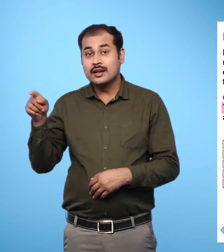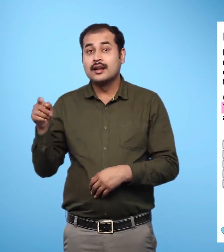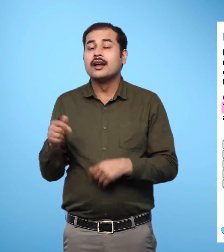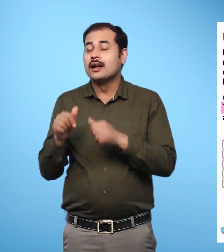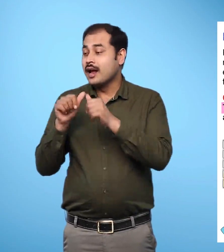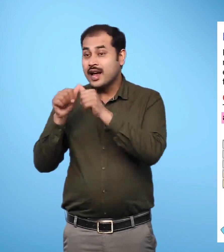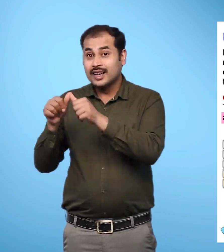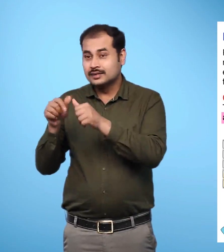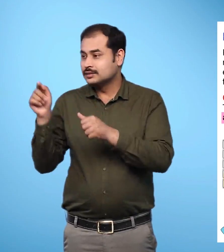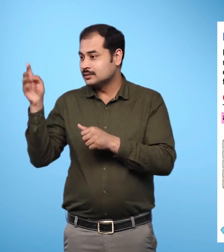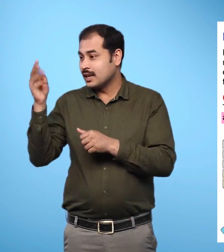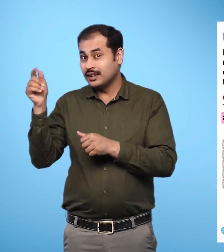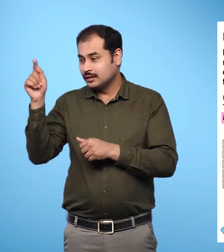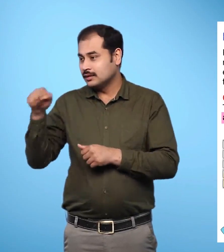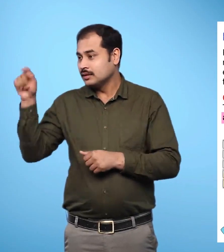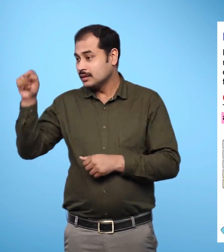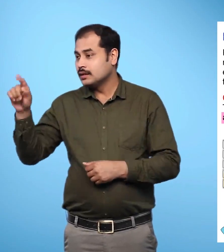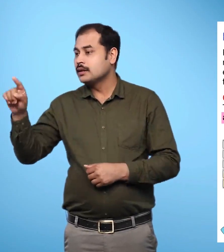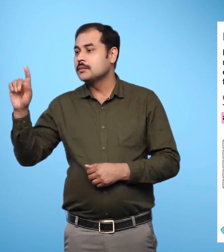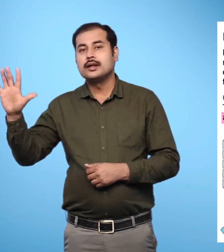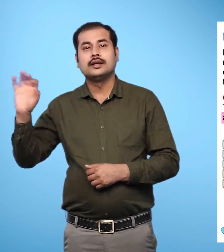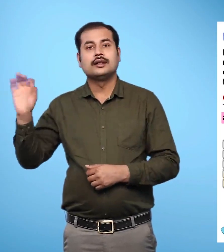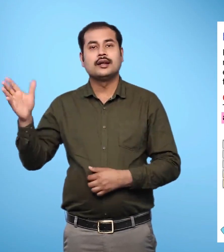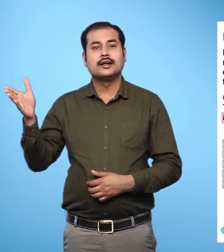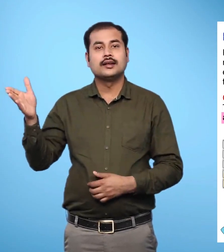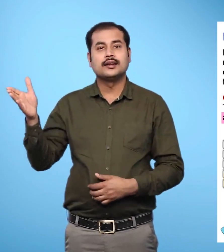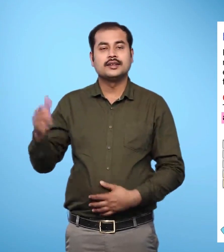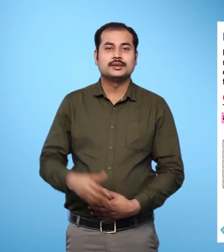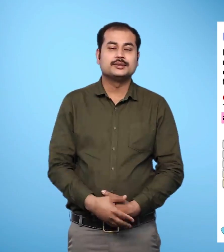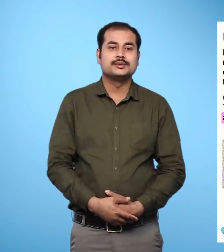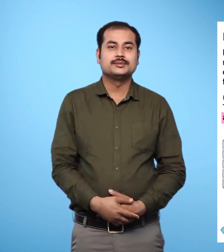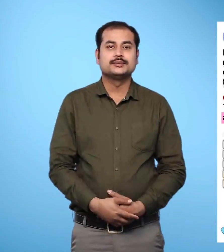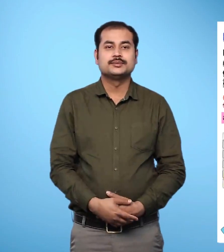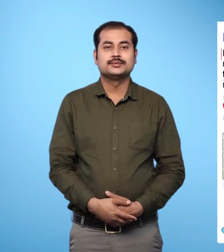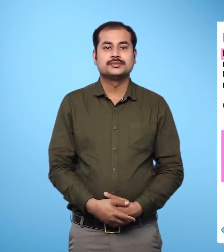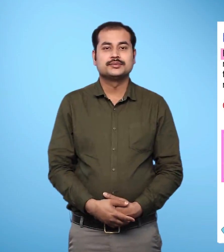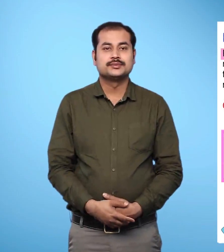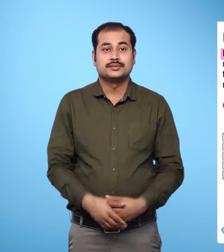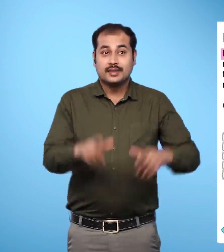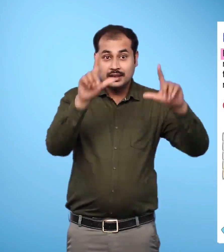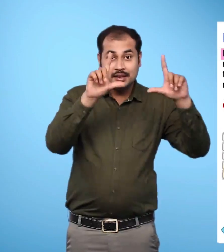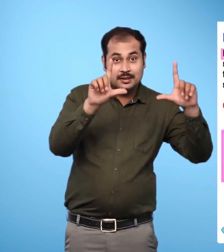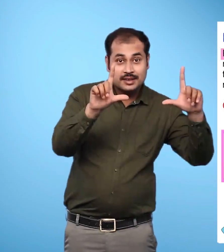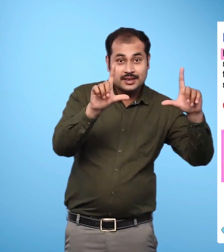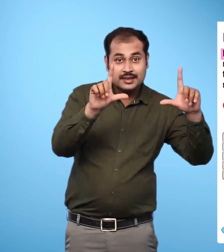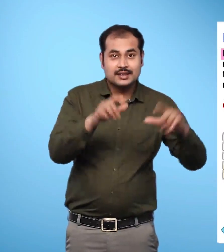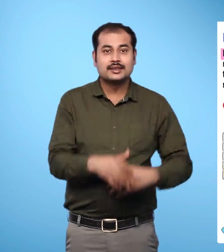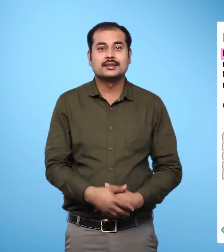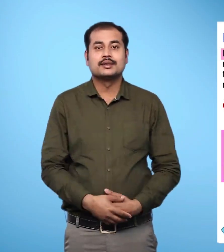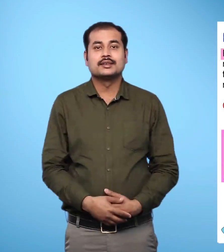and answer 15 is written in the writing space. Picture in part 2 shows